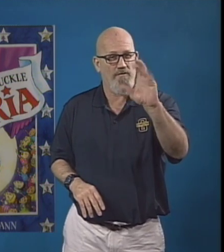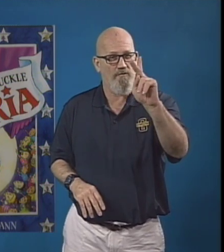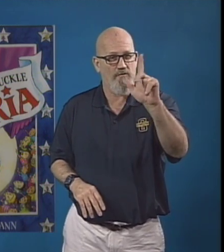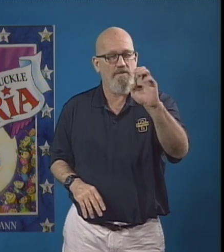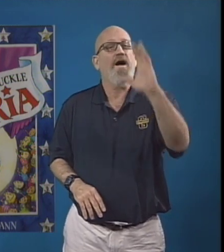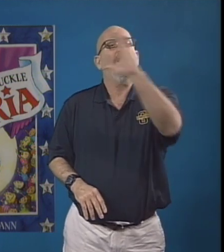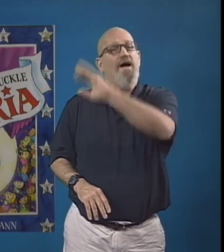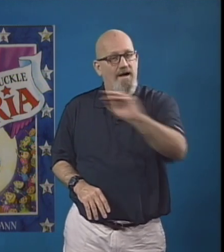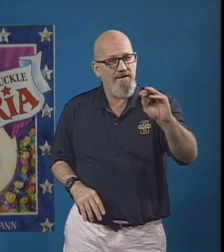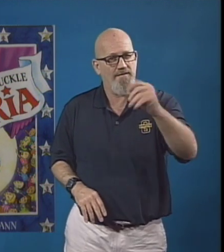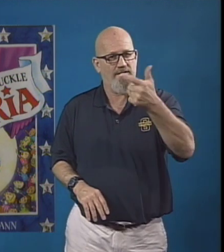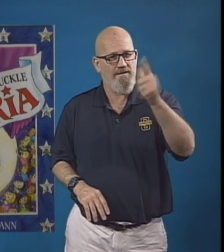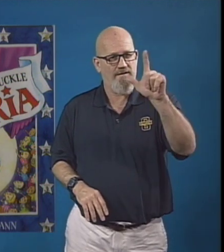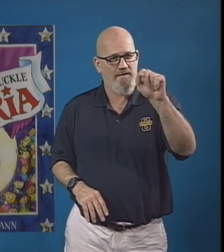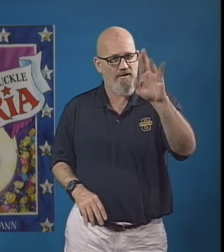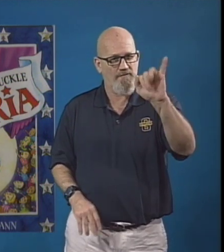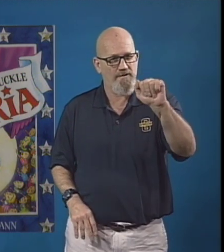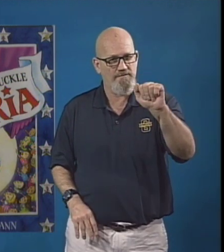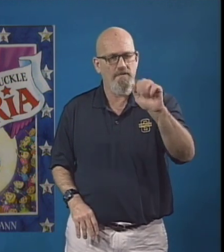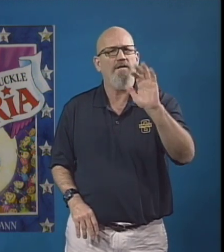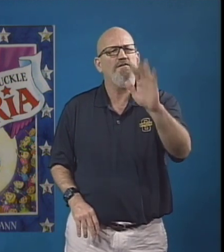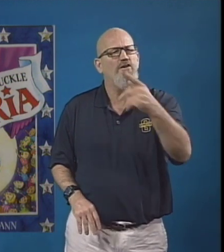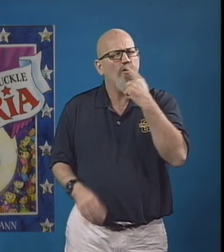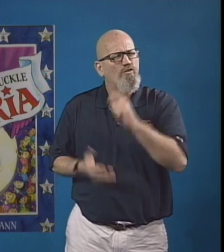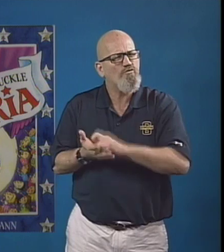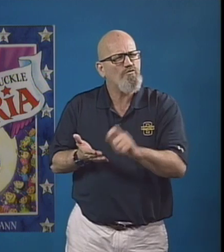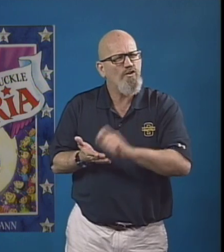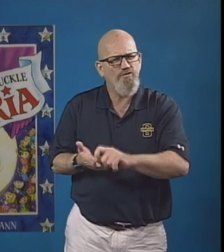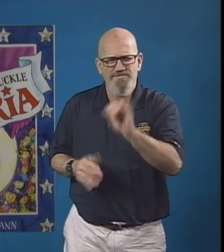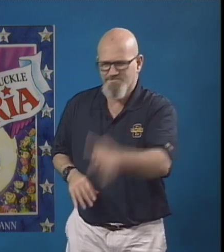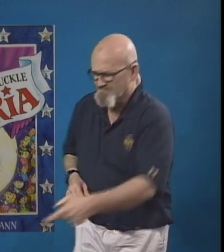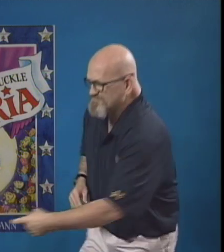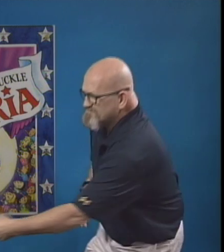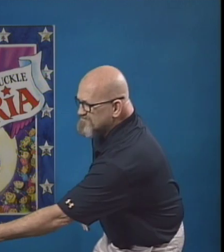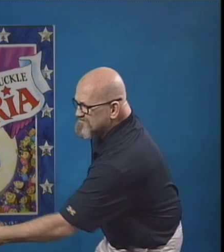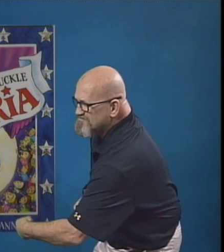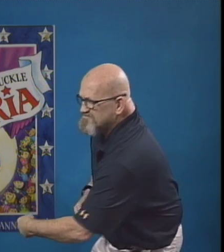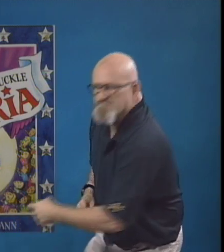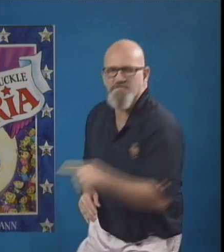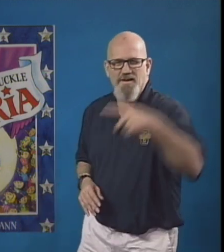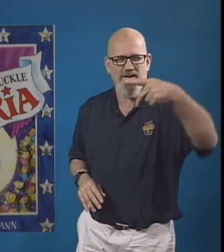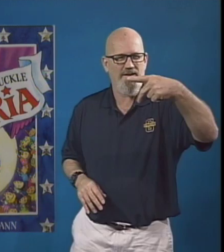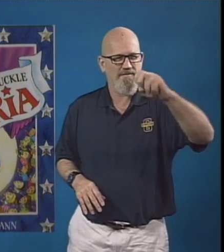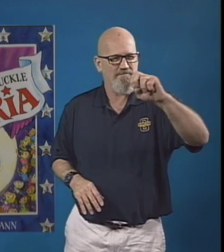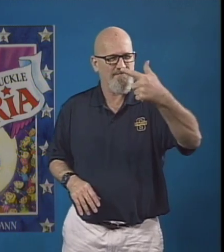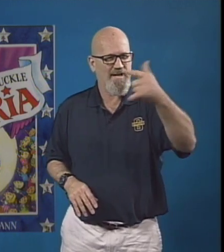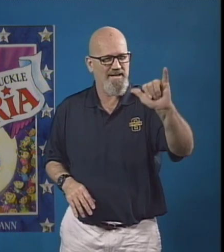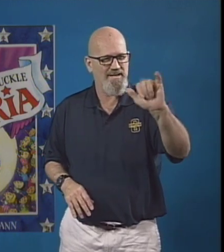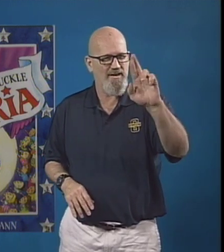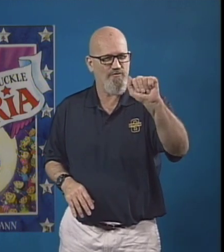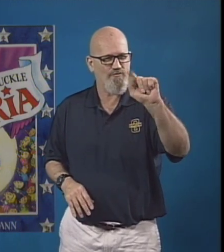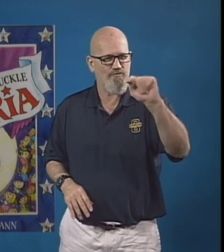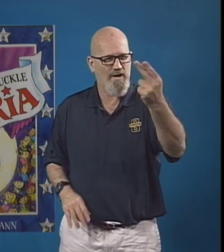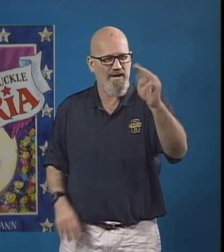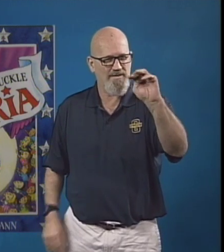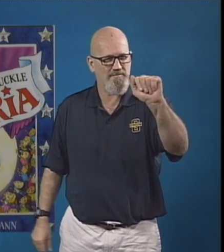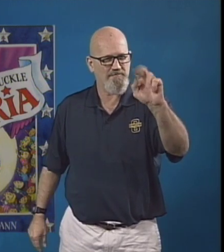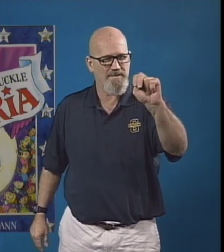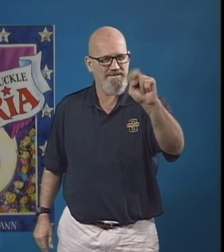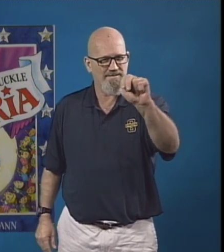Buckle and Gloria, written by Peggy Rathman.